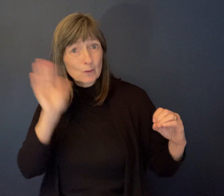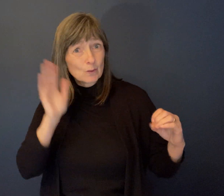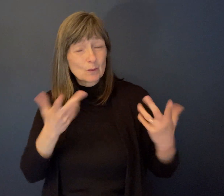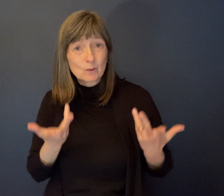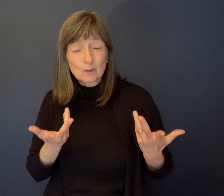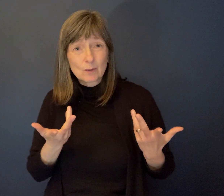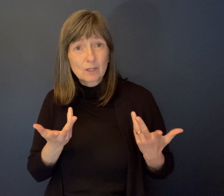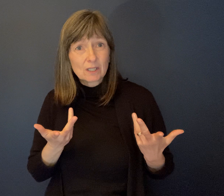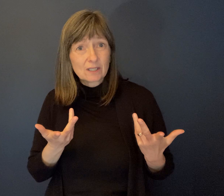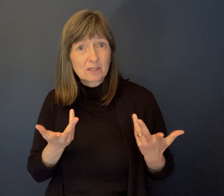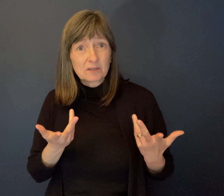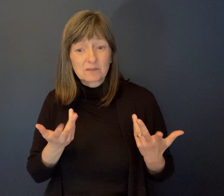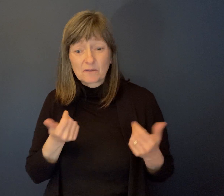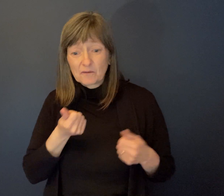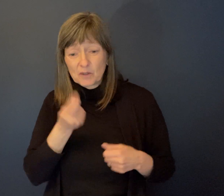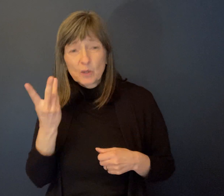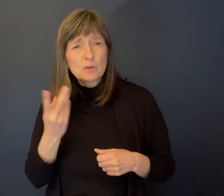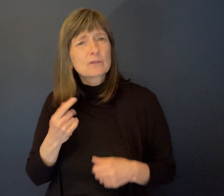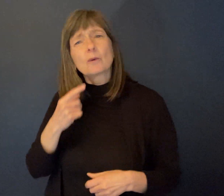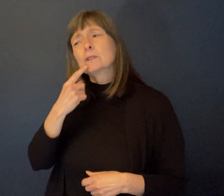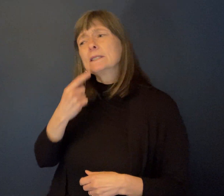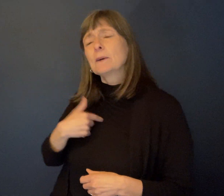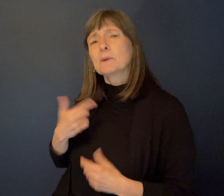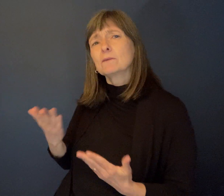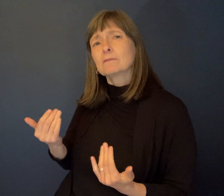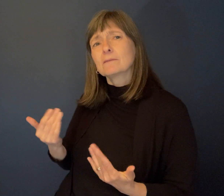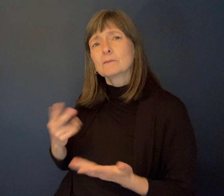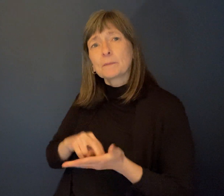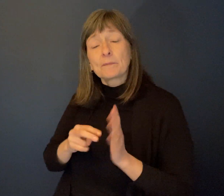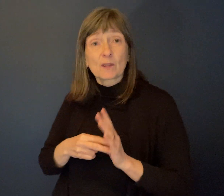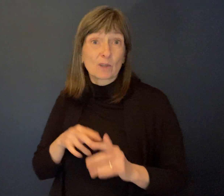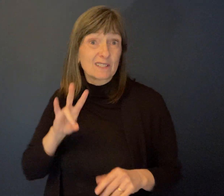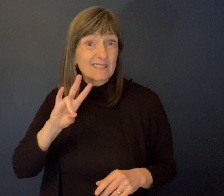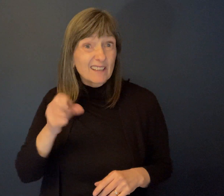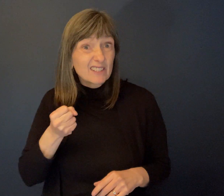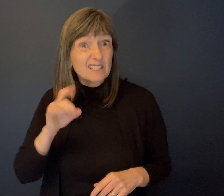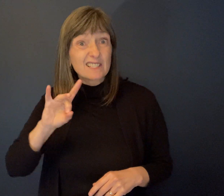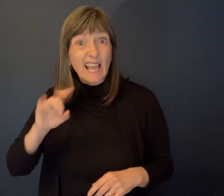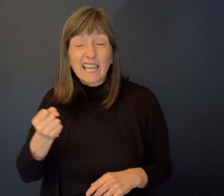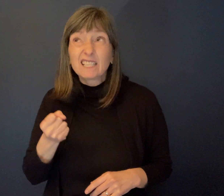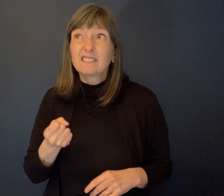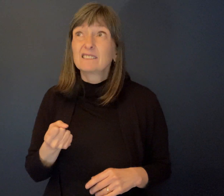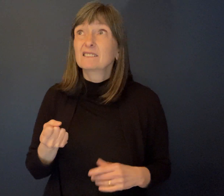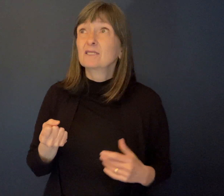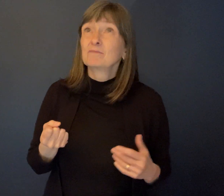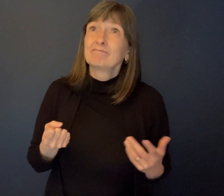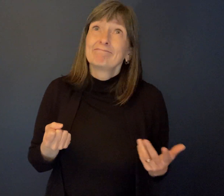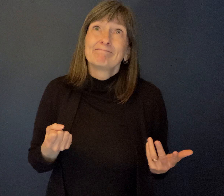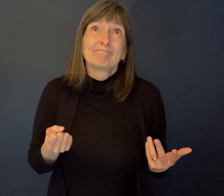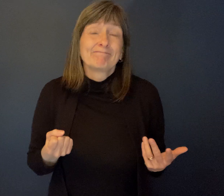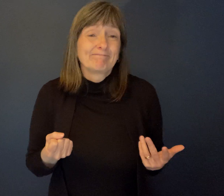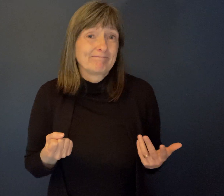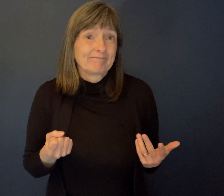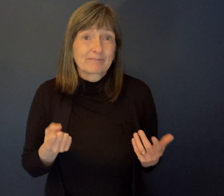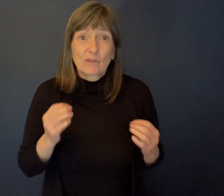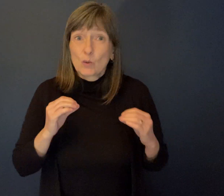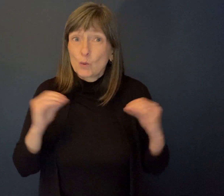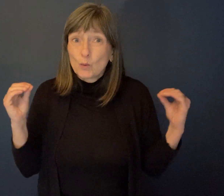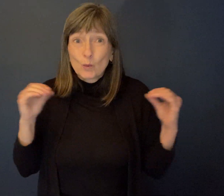not a lot of places. Well, in the seventies and eighties, I mean, there was no accessible transportation.